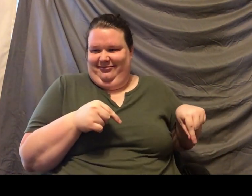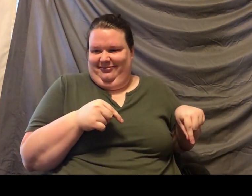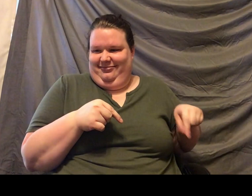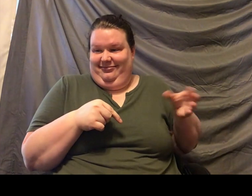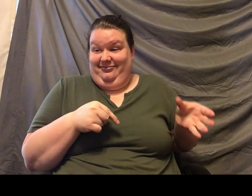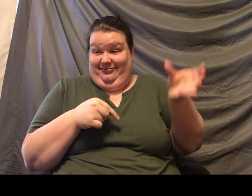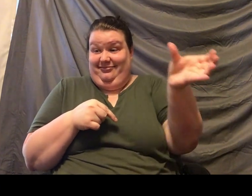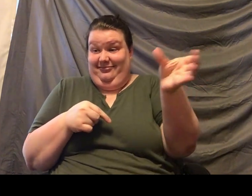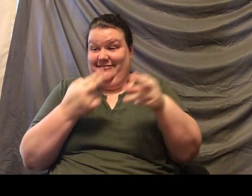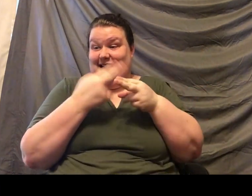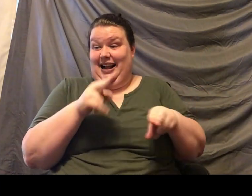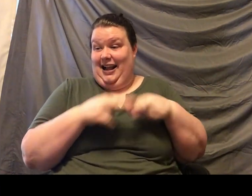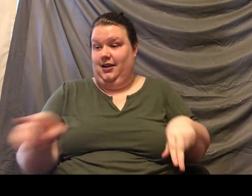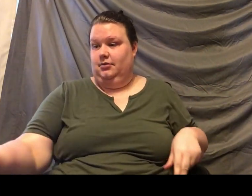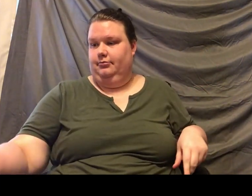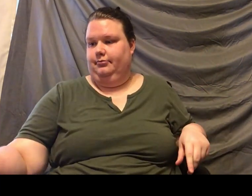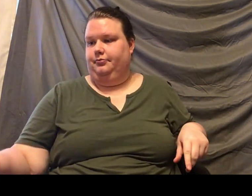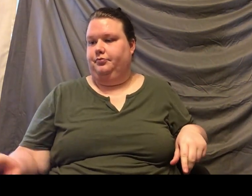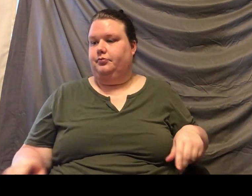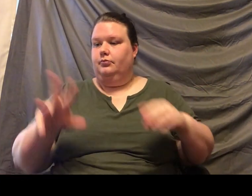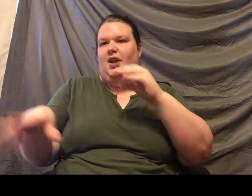here just so that he has some protein. Where are you going, Mo?